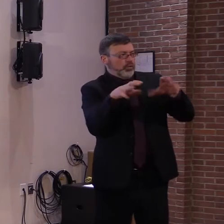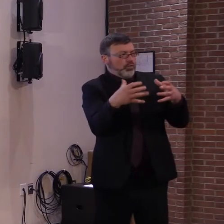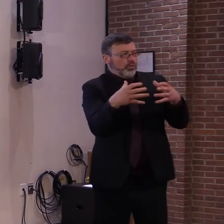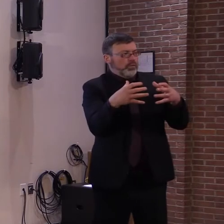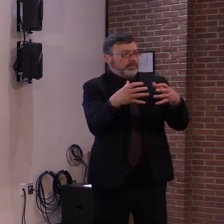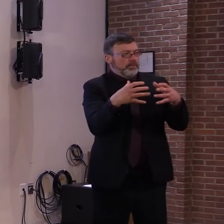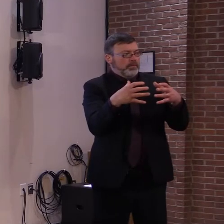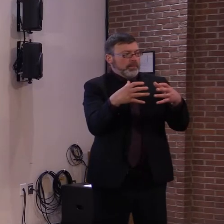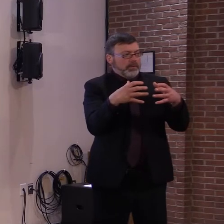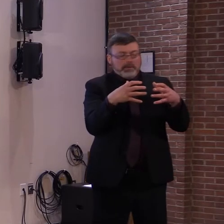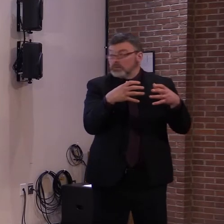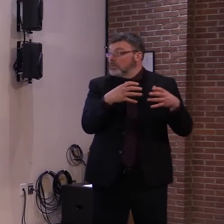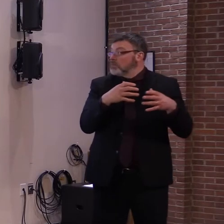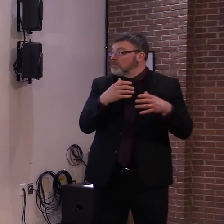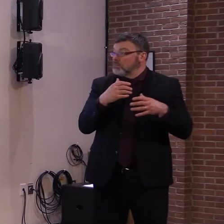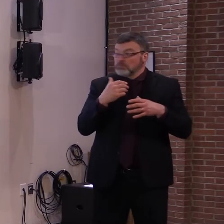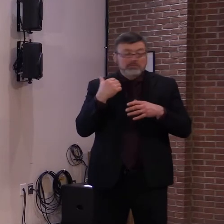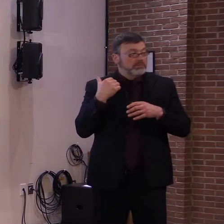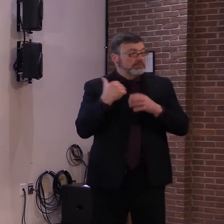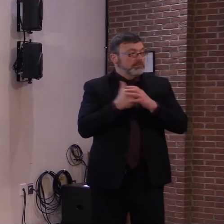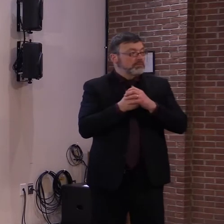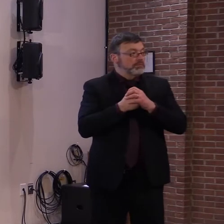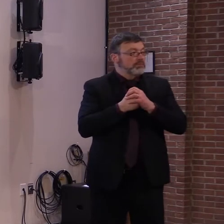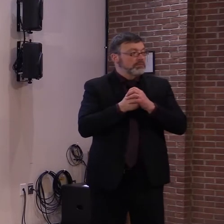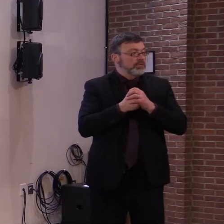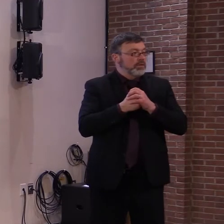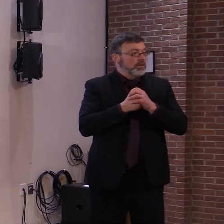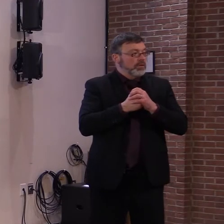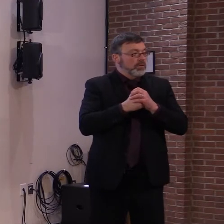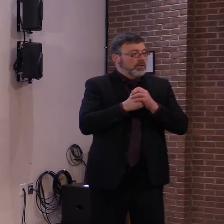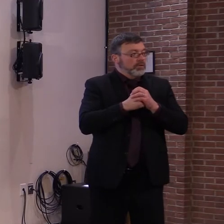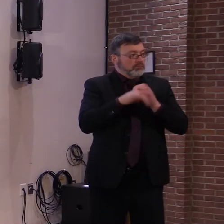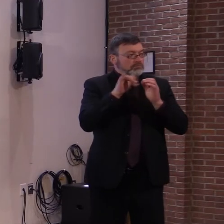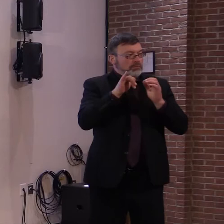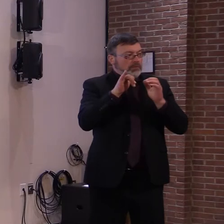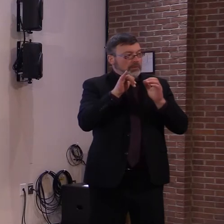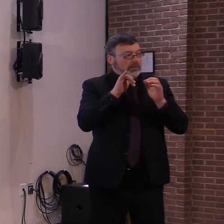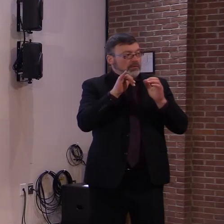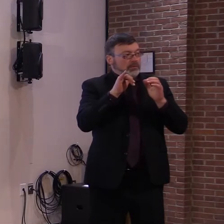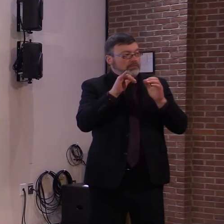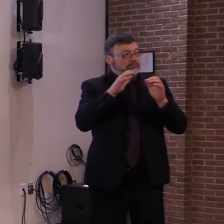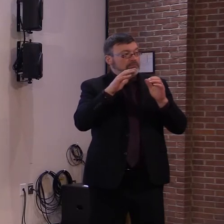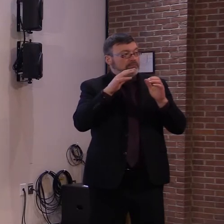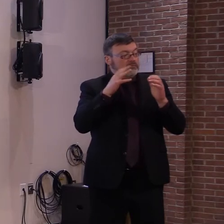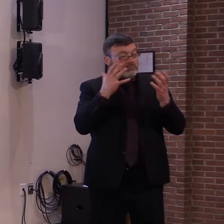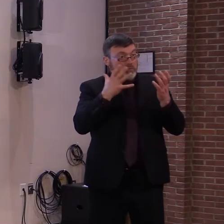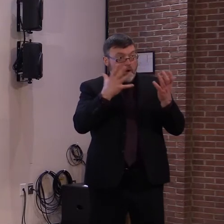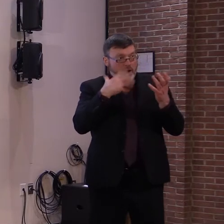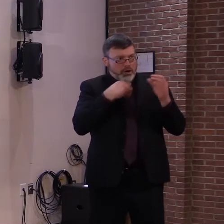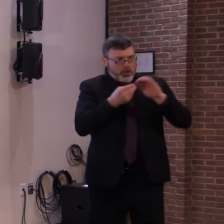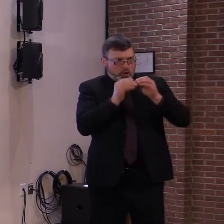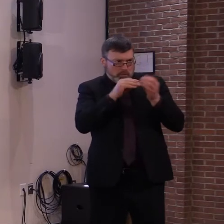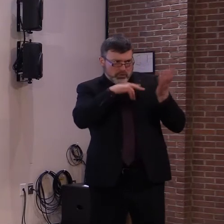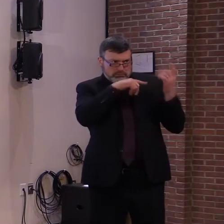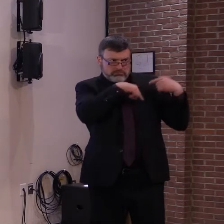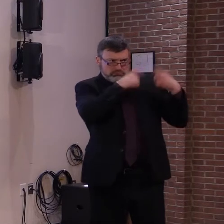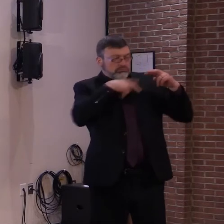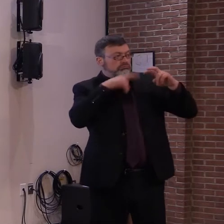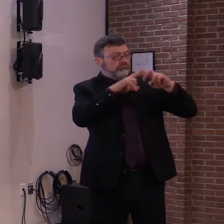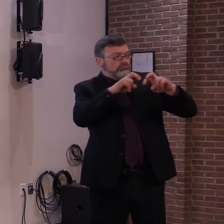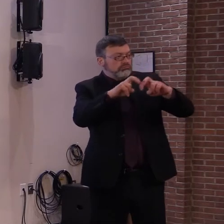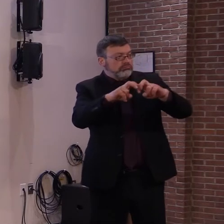second phase. As we've shown previously, the data shows that the older you are,